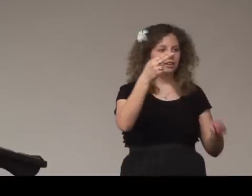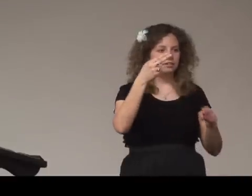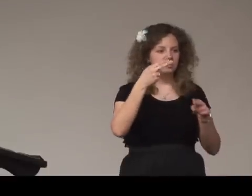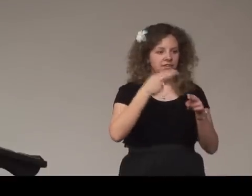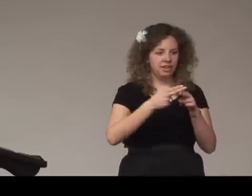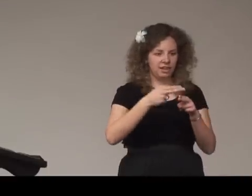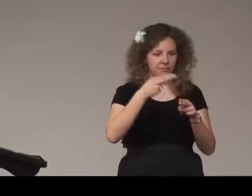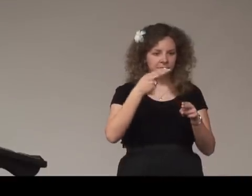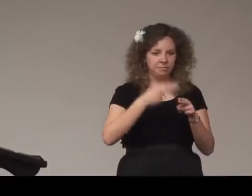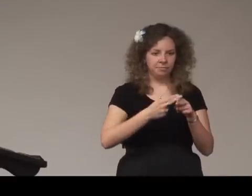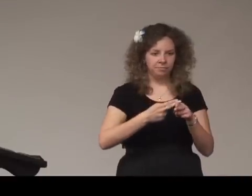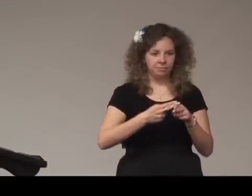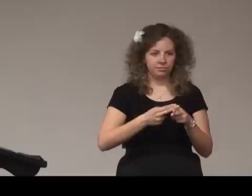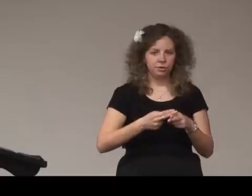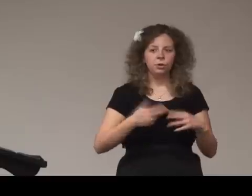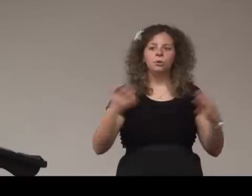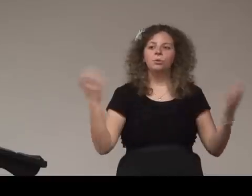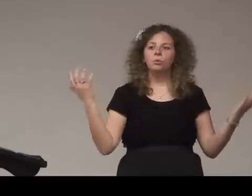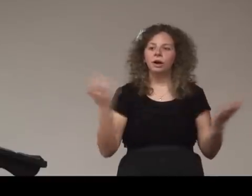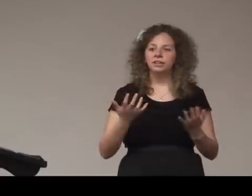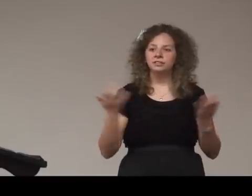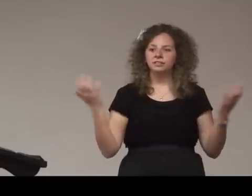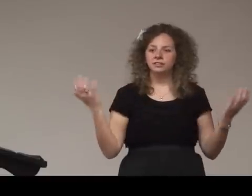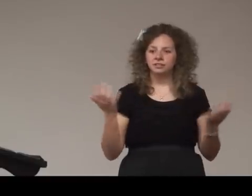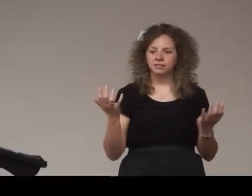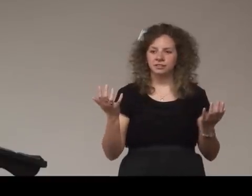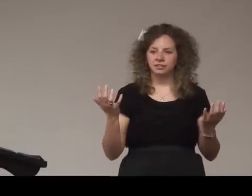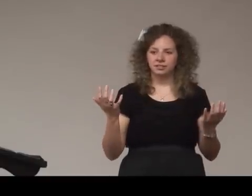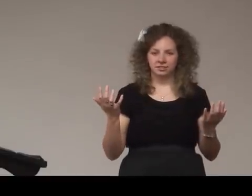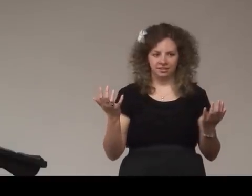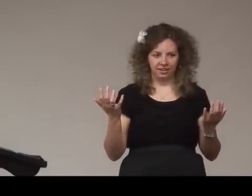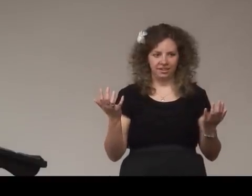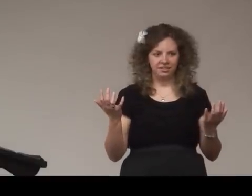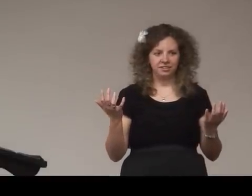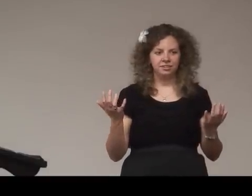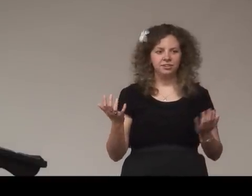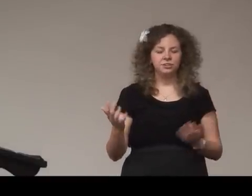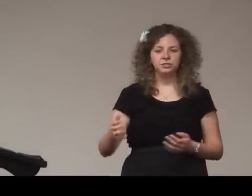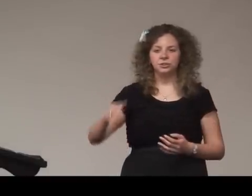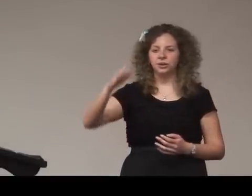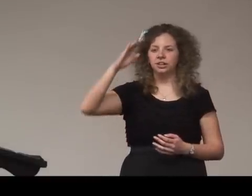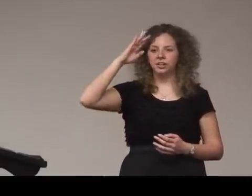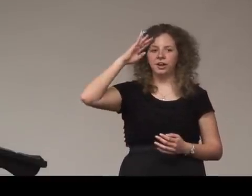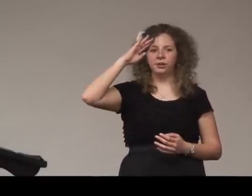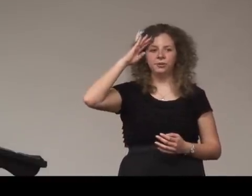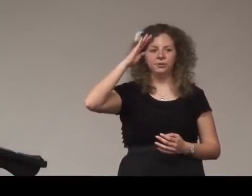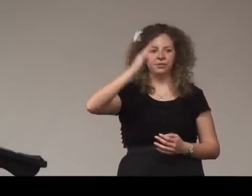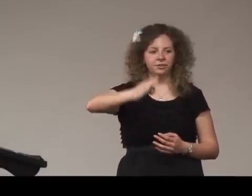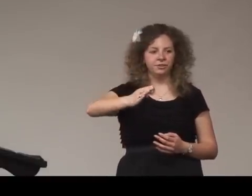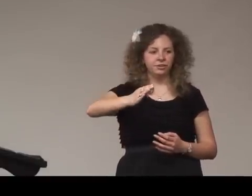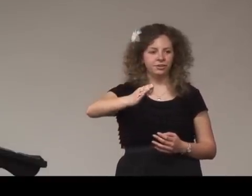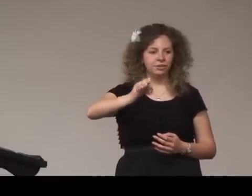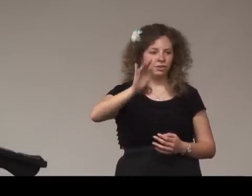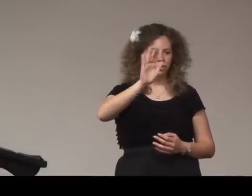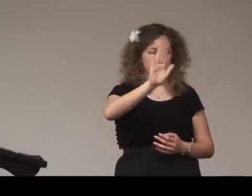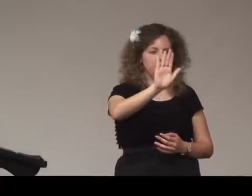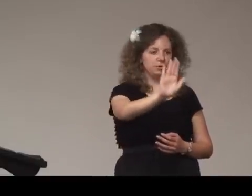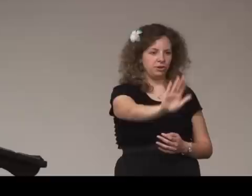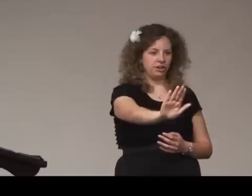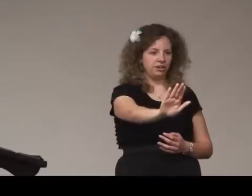your name what okay so hello your